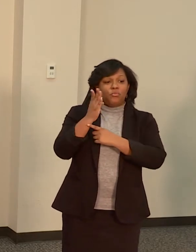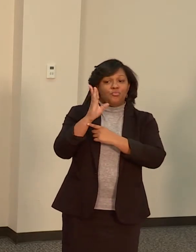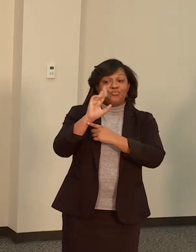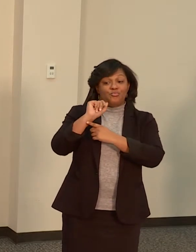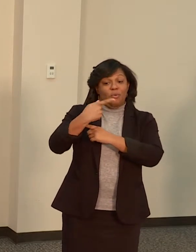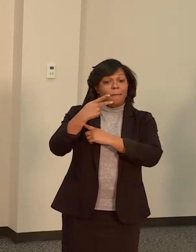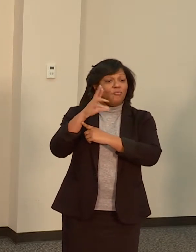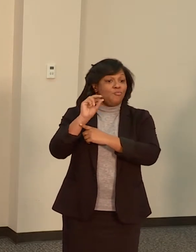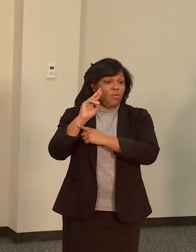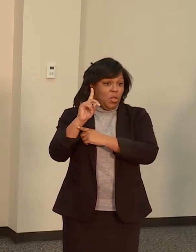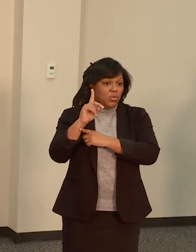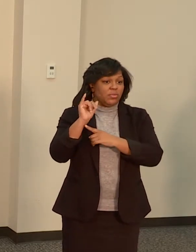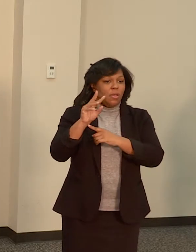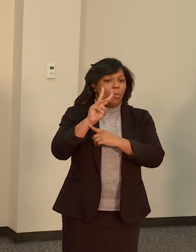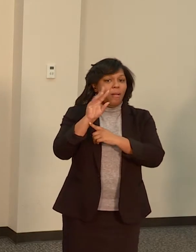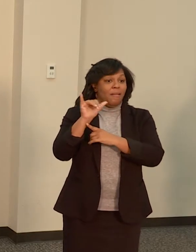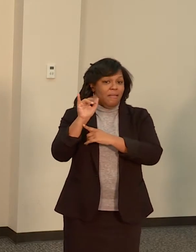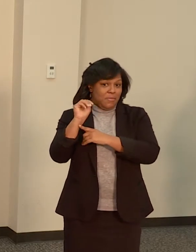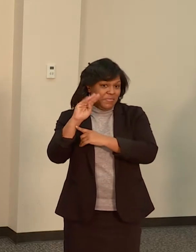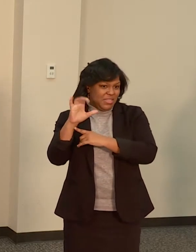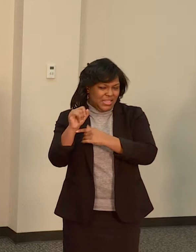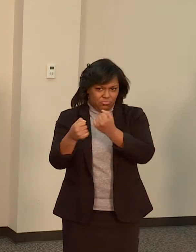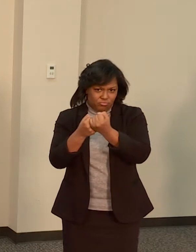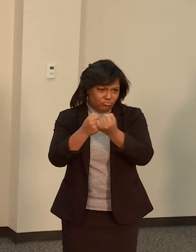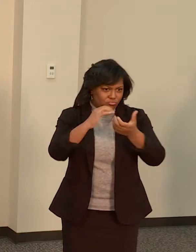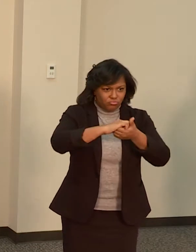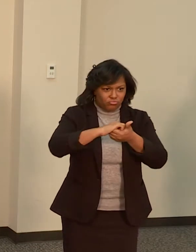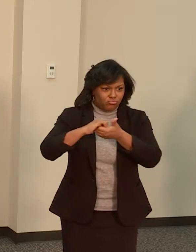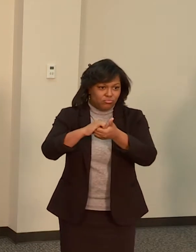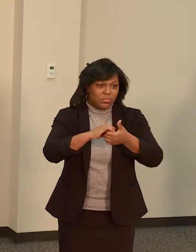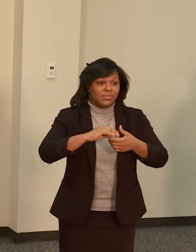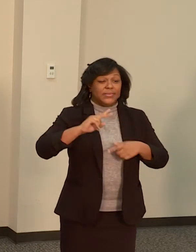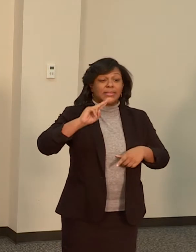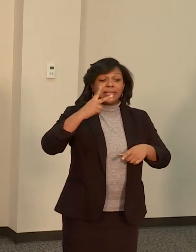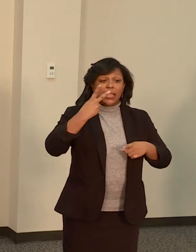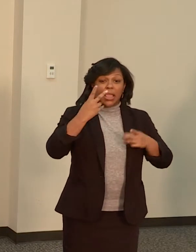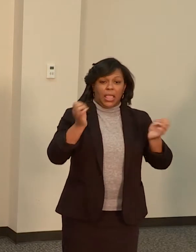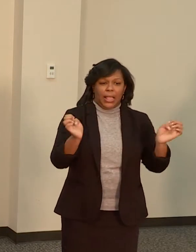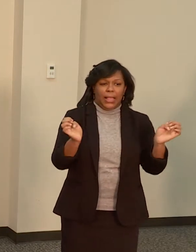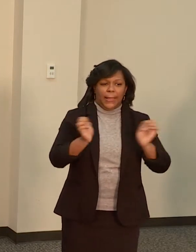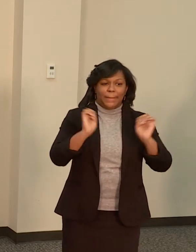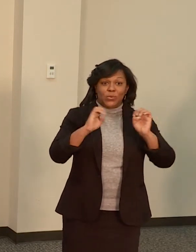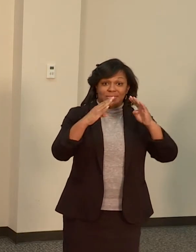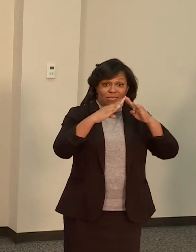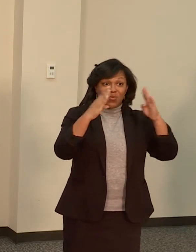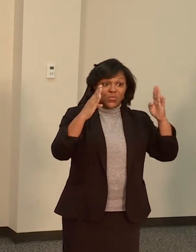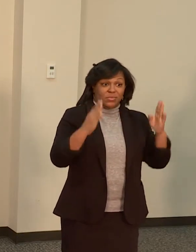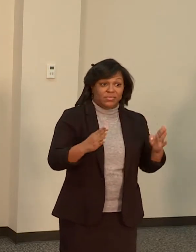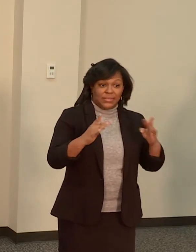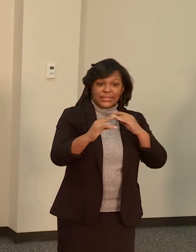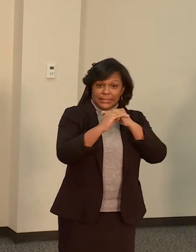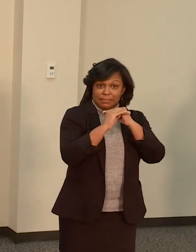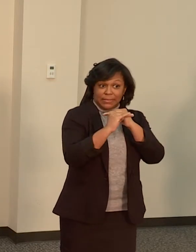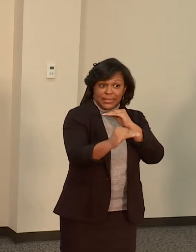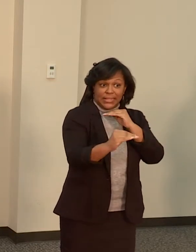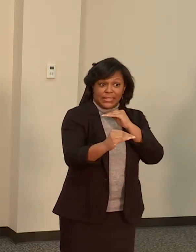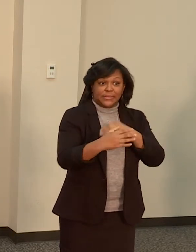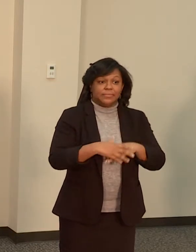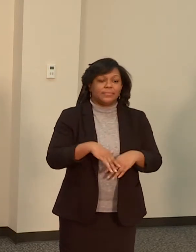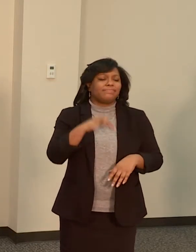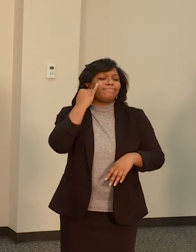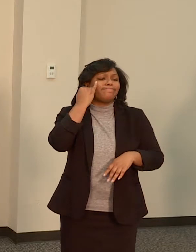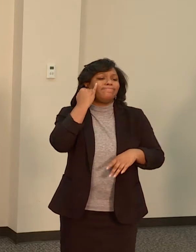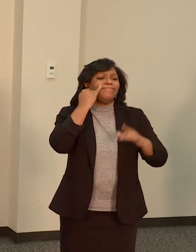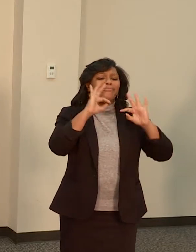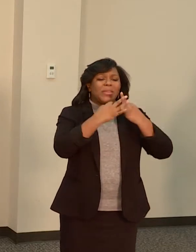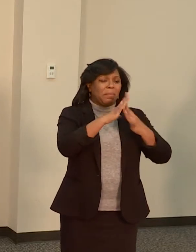housing stability. And that's immediate assistance that prevents homelessness when a family falls on tough times. They